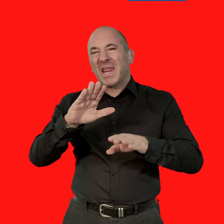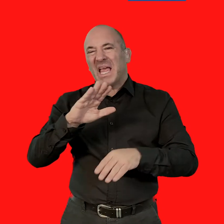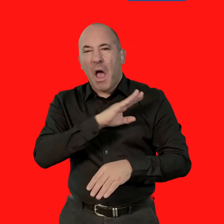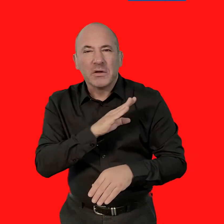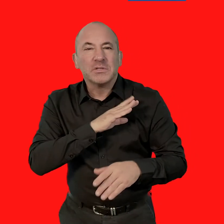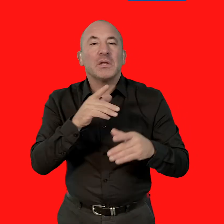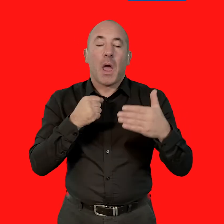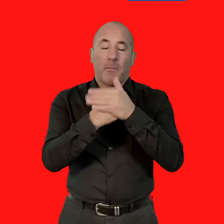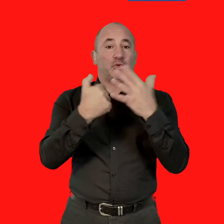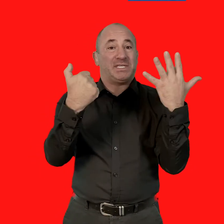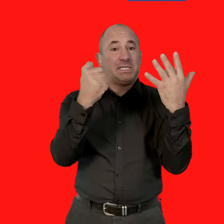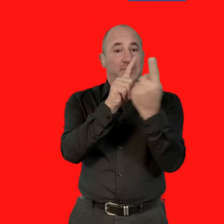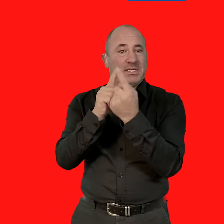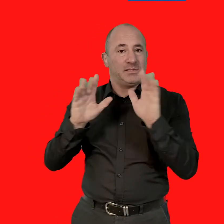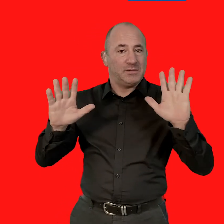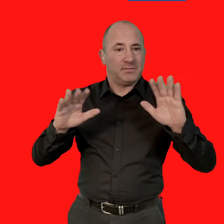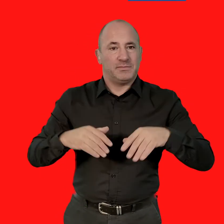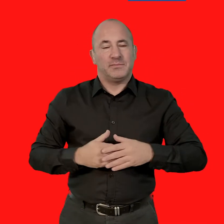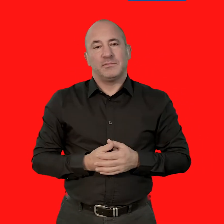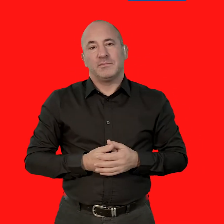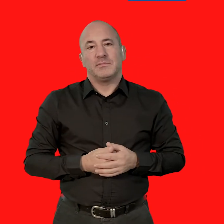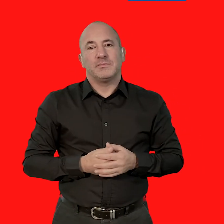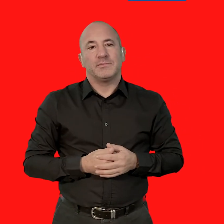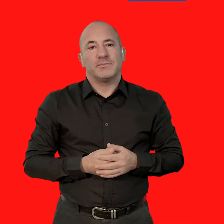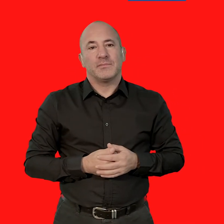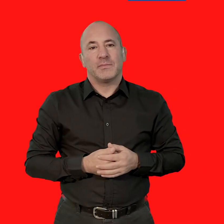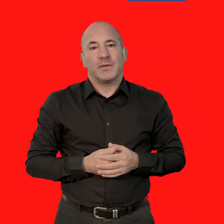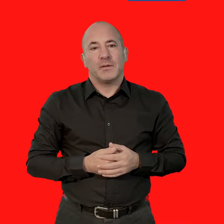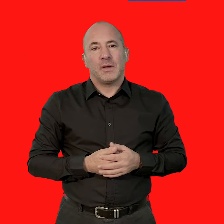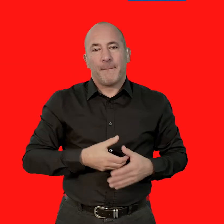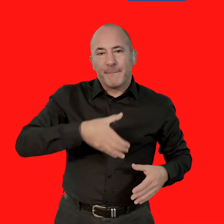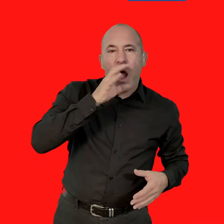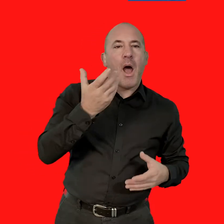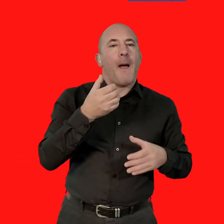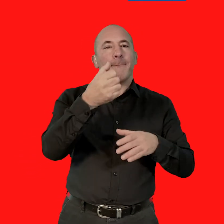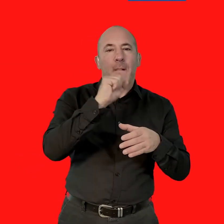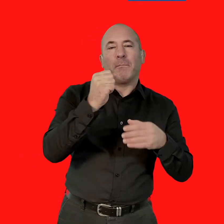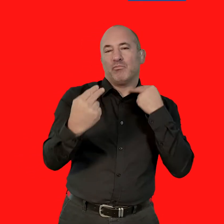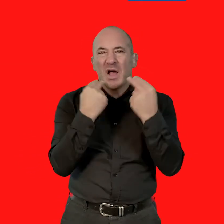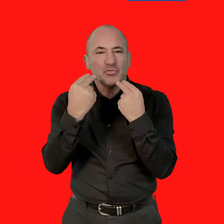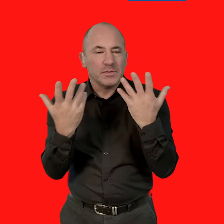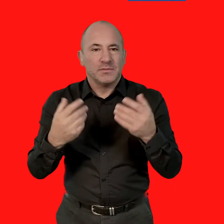spaces. For example, parks, public gardens. Bars, pubs and restaurants.